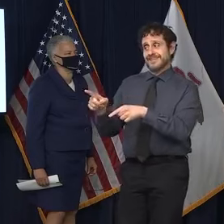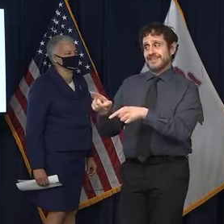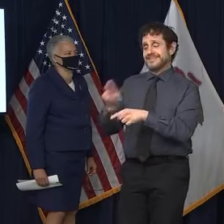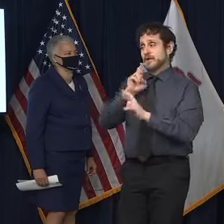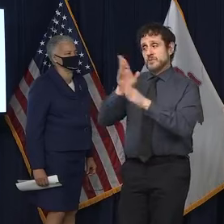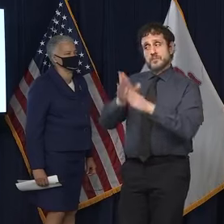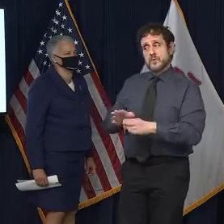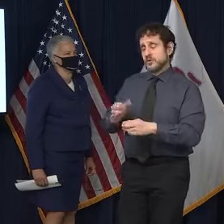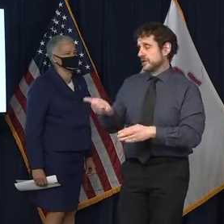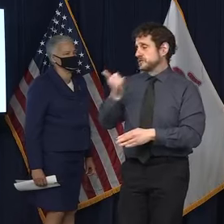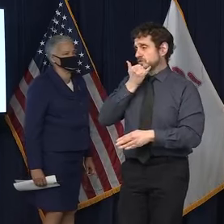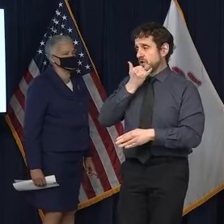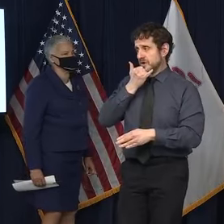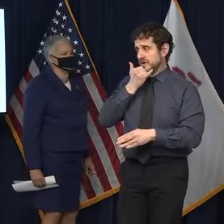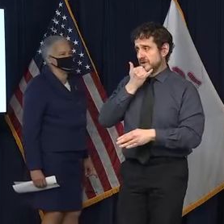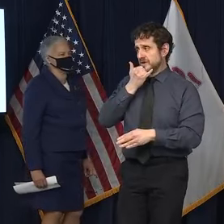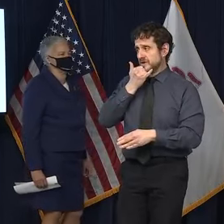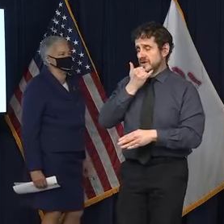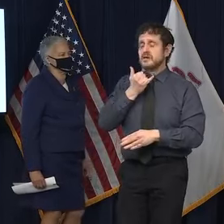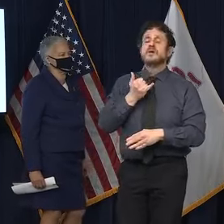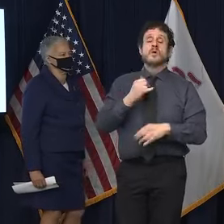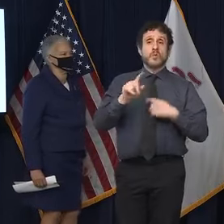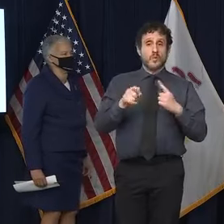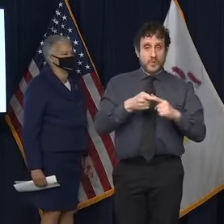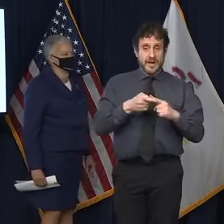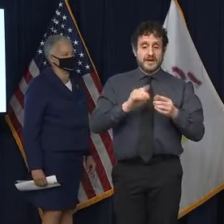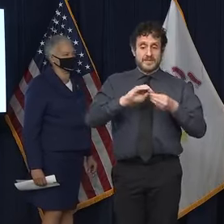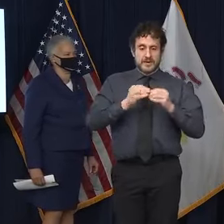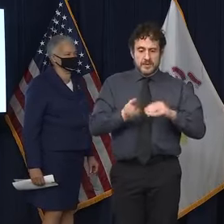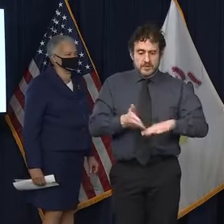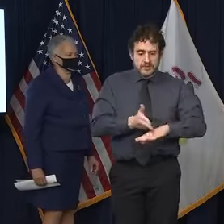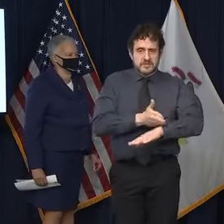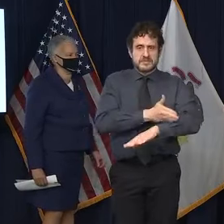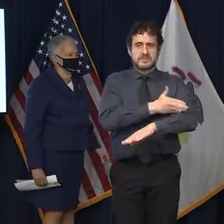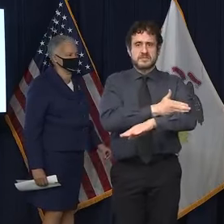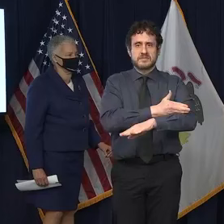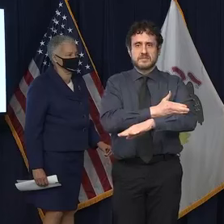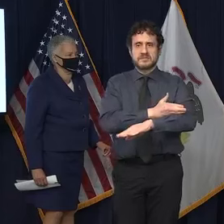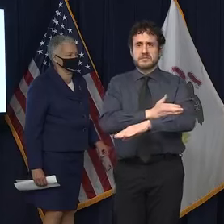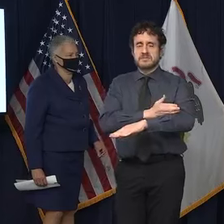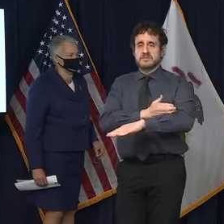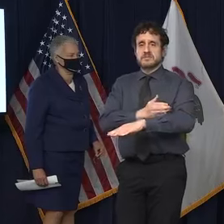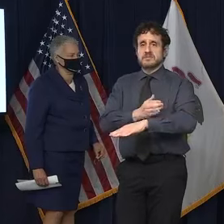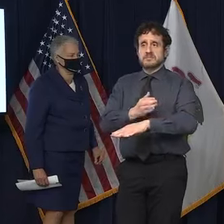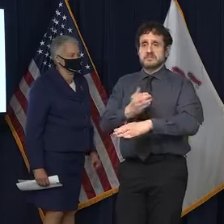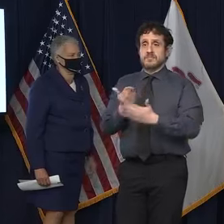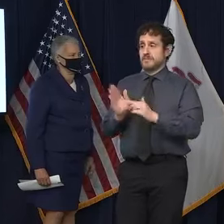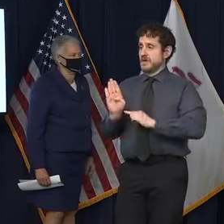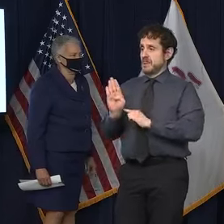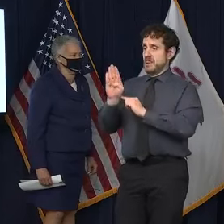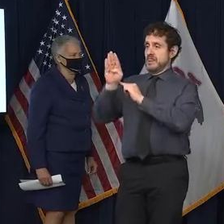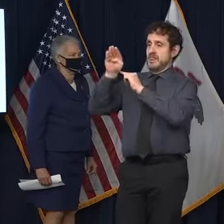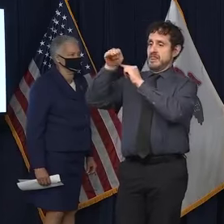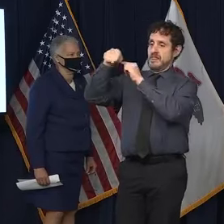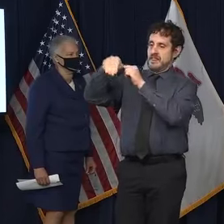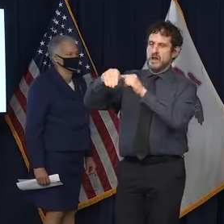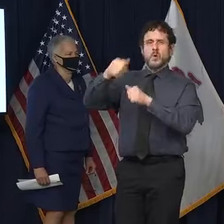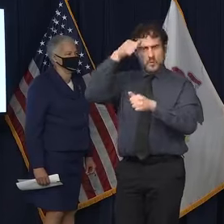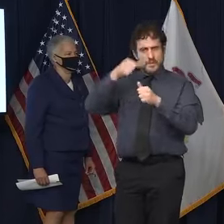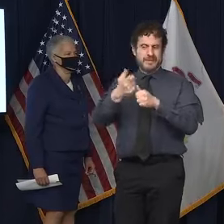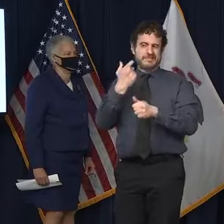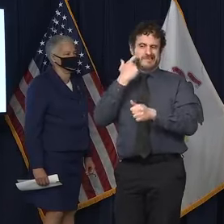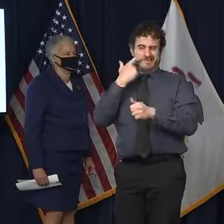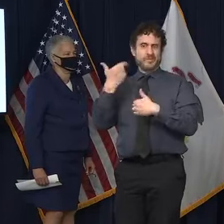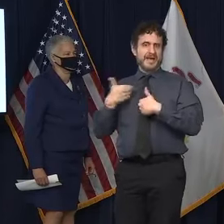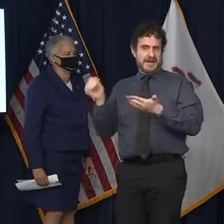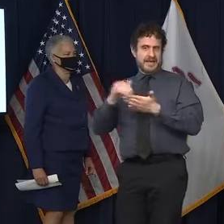Certainly, as the numbers get much better, as we get back to where we were perhaps before this second surge that's